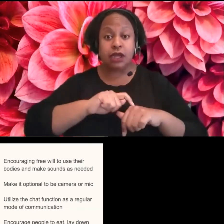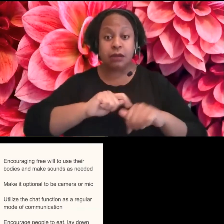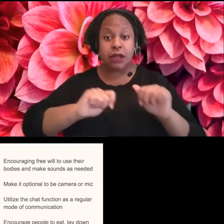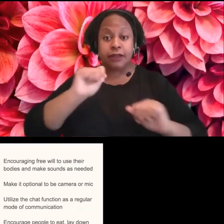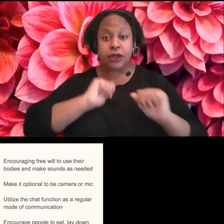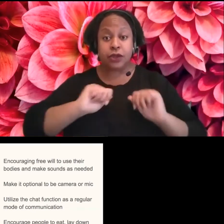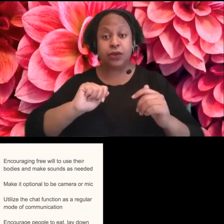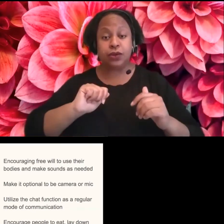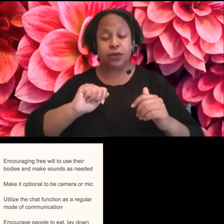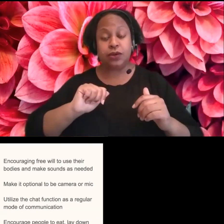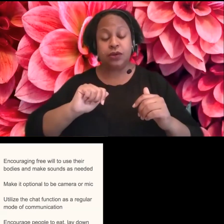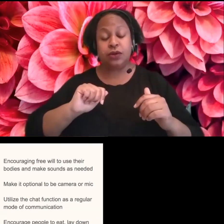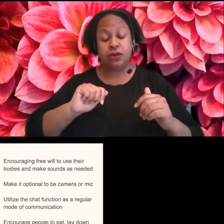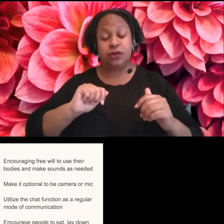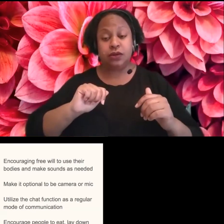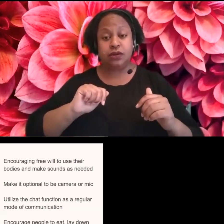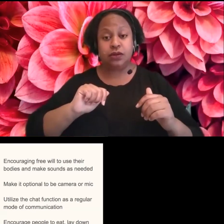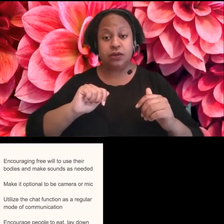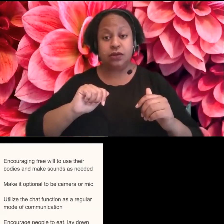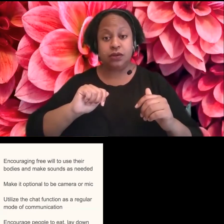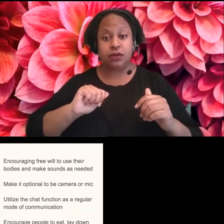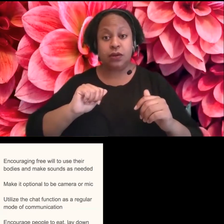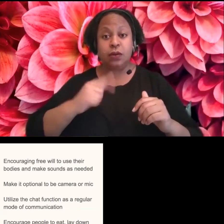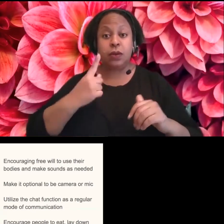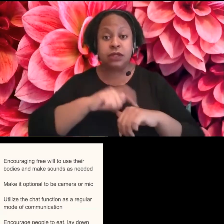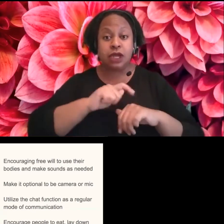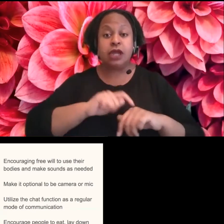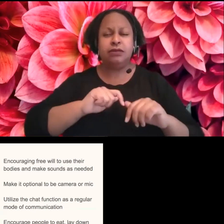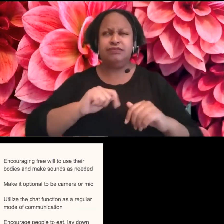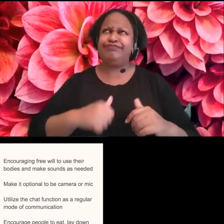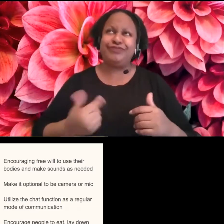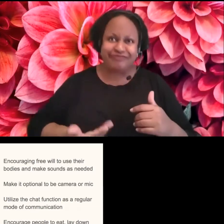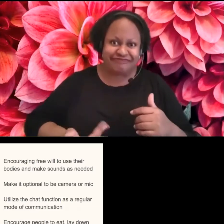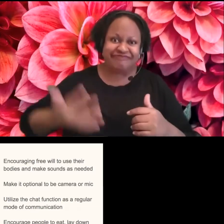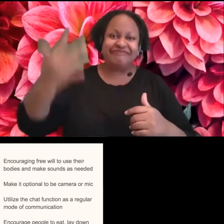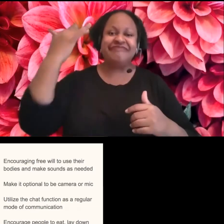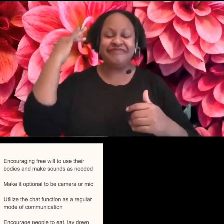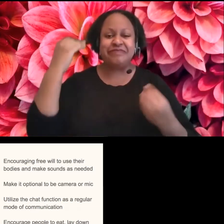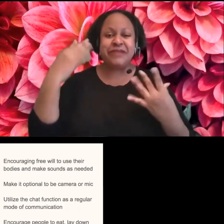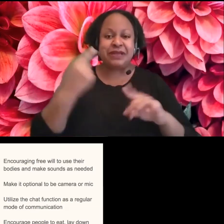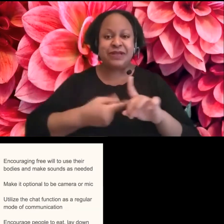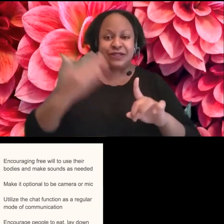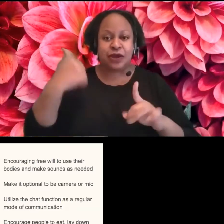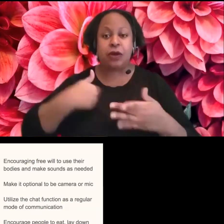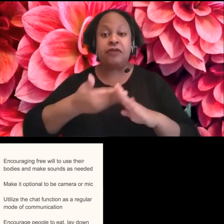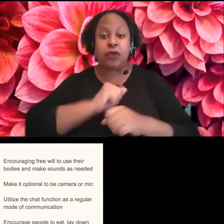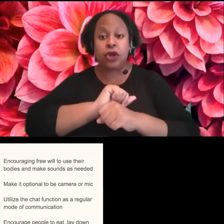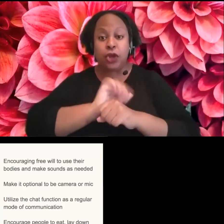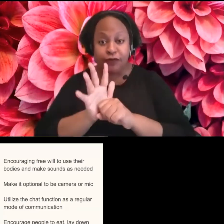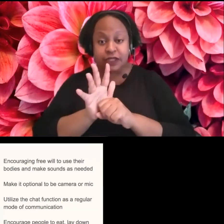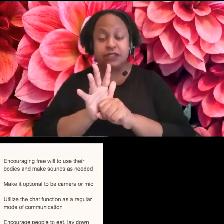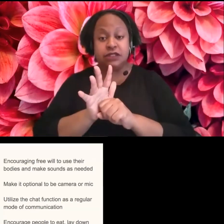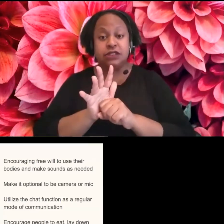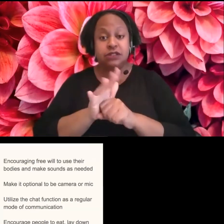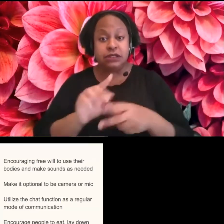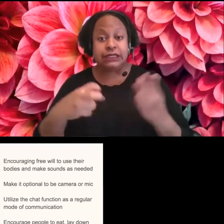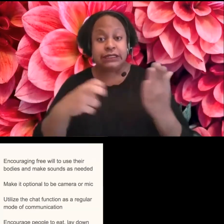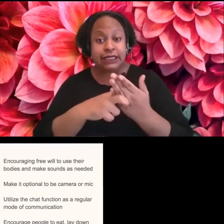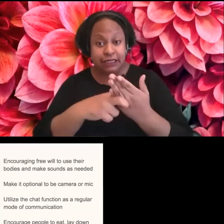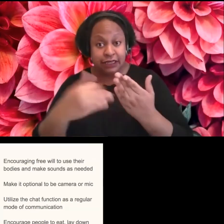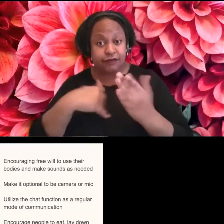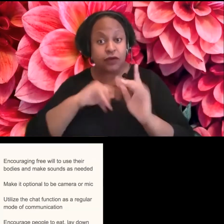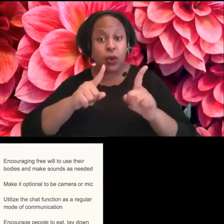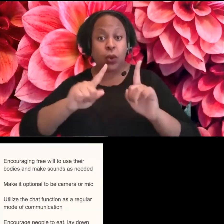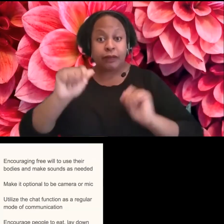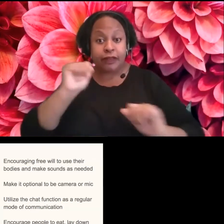couple months, like, well, not a couple months, way more than a couple months ago, because it was before the pandemic. But, um,